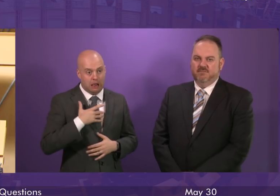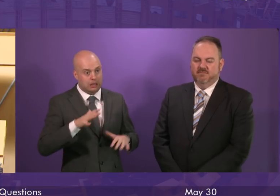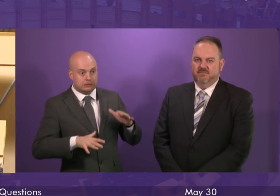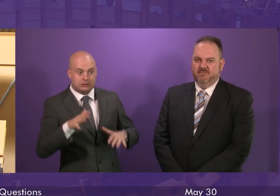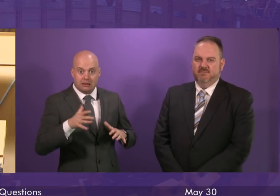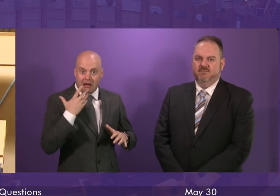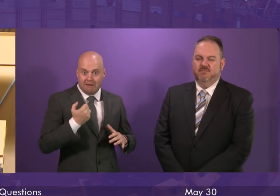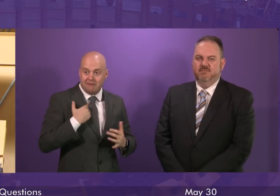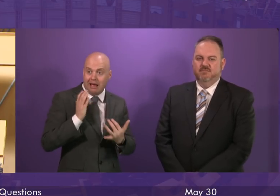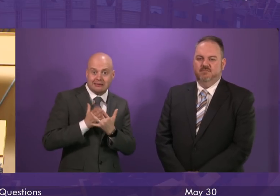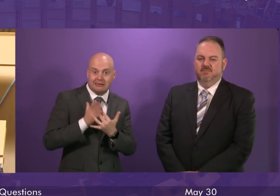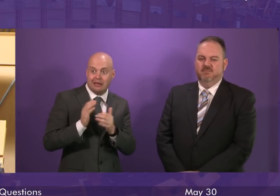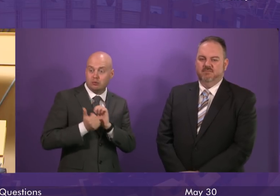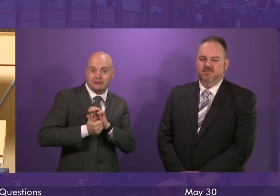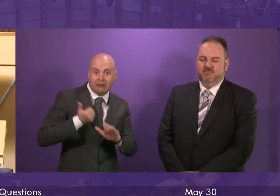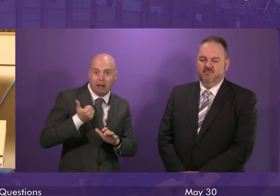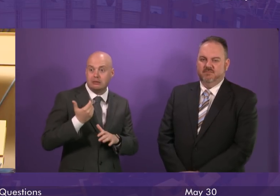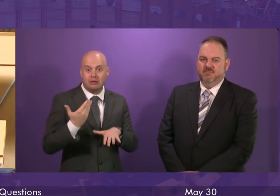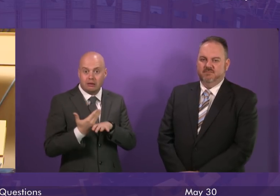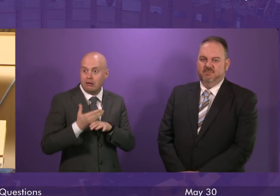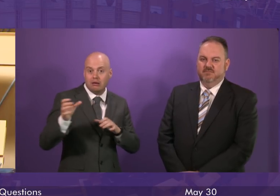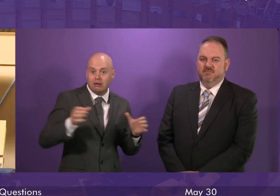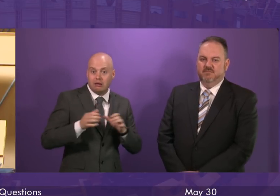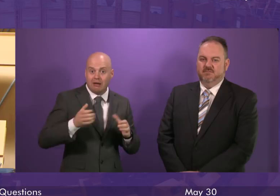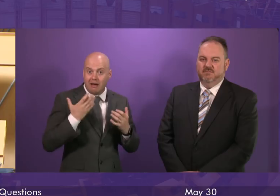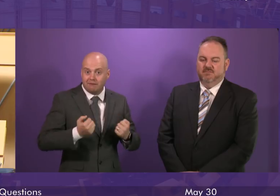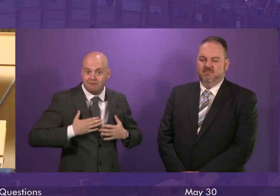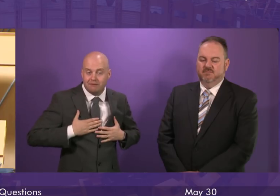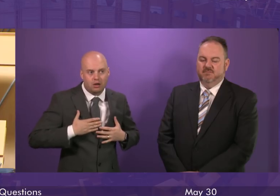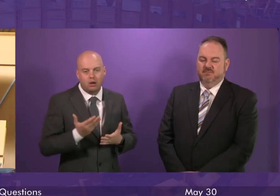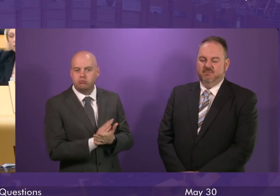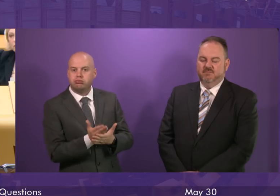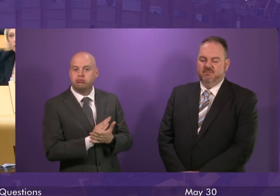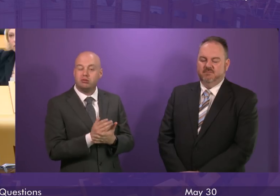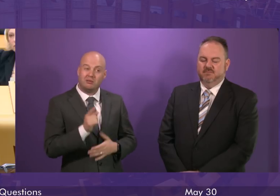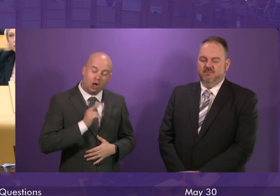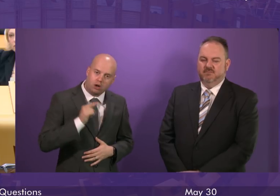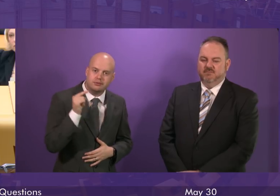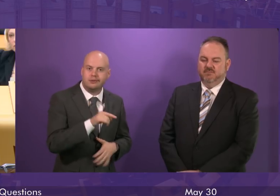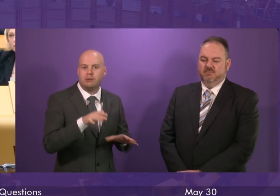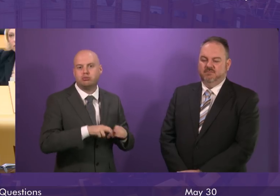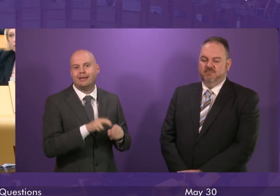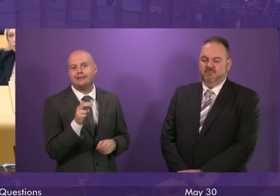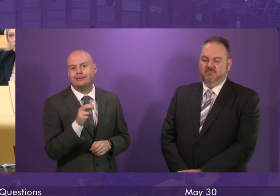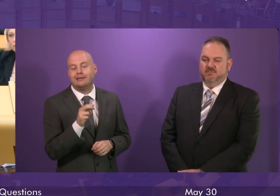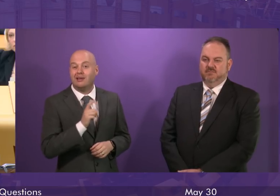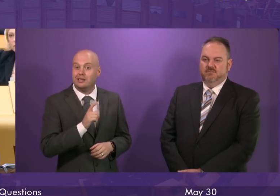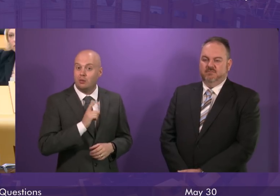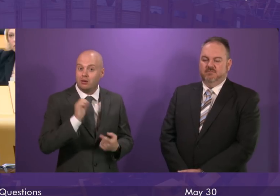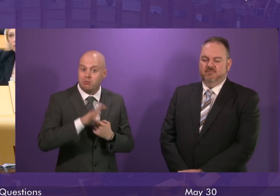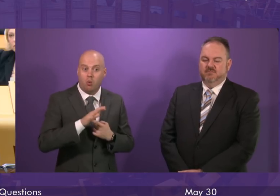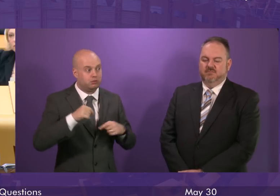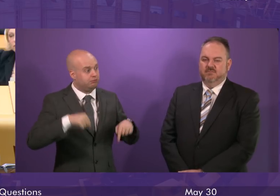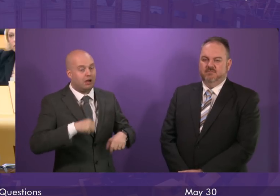services which is why it is so important that we try to come together to stop Brexit and that we come together to stop this current